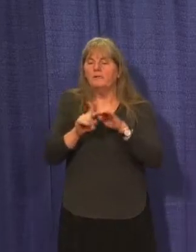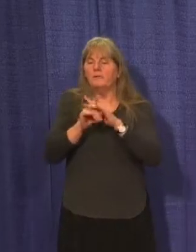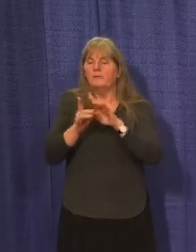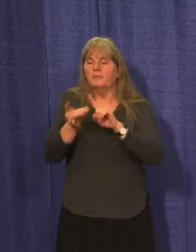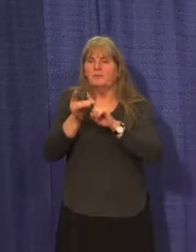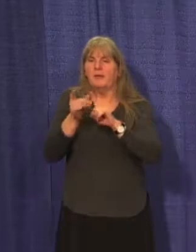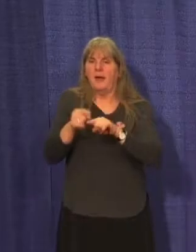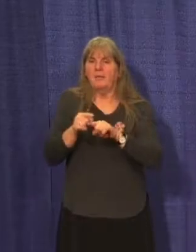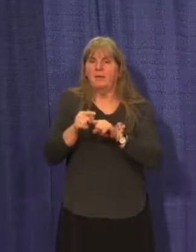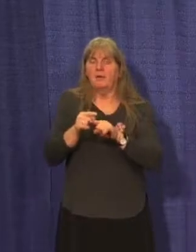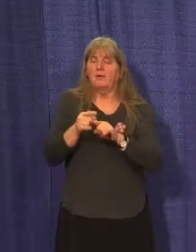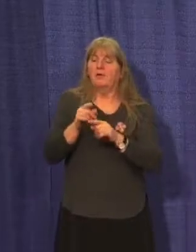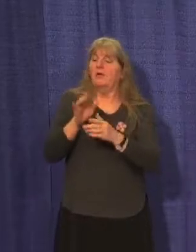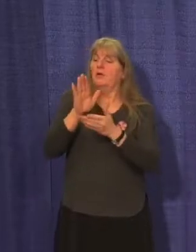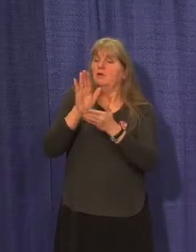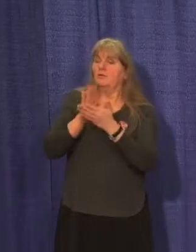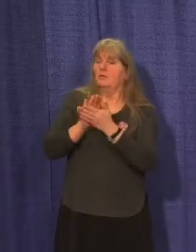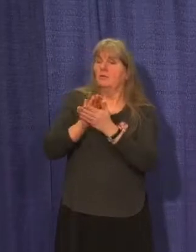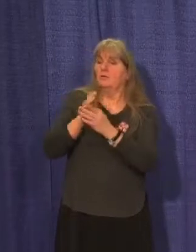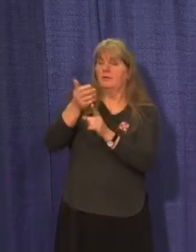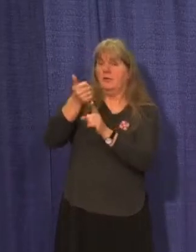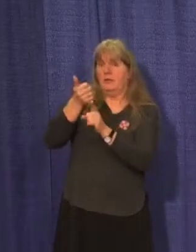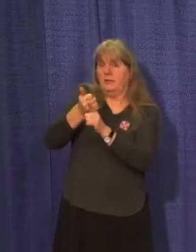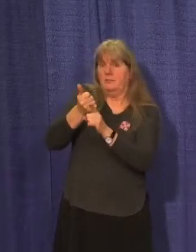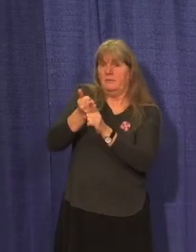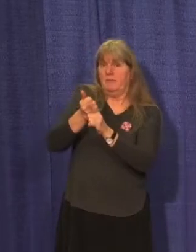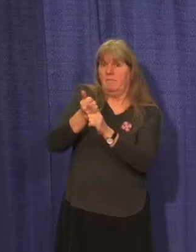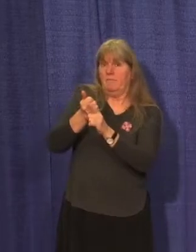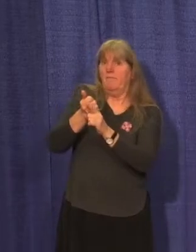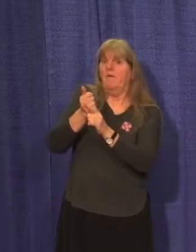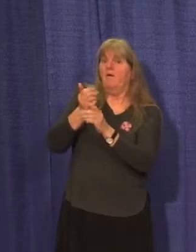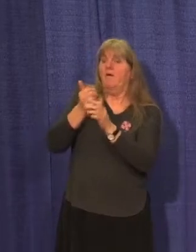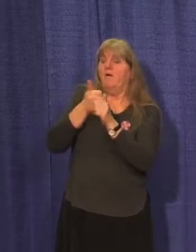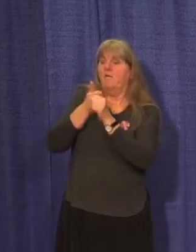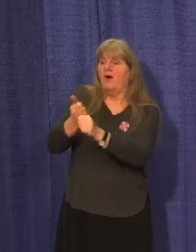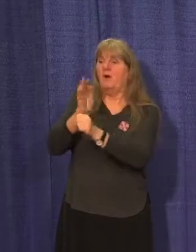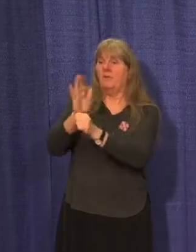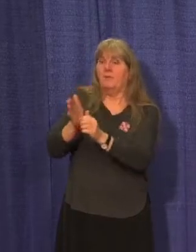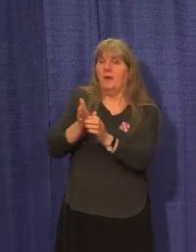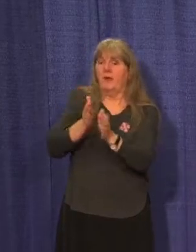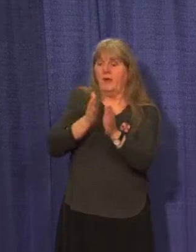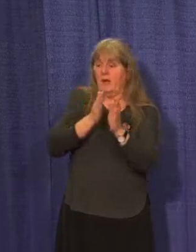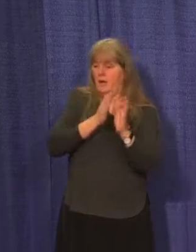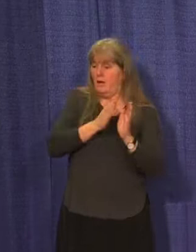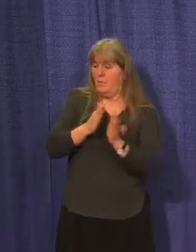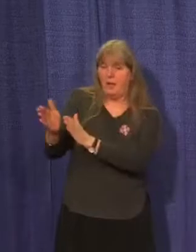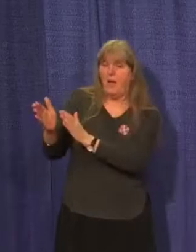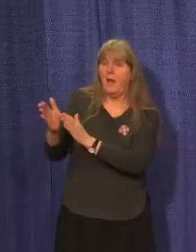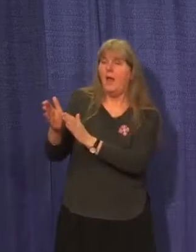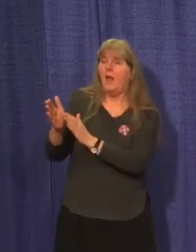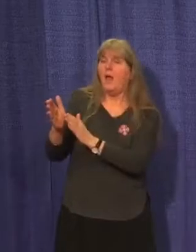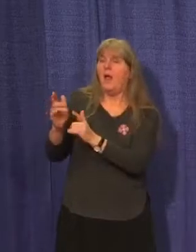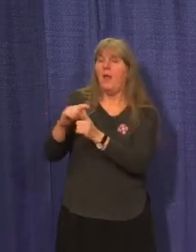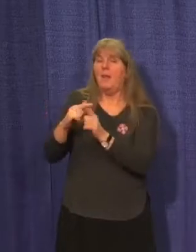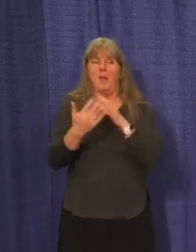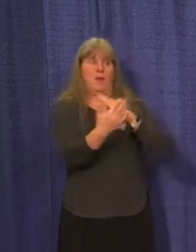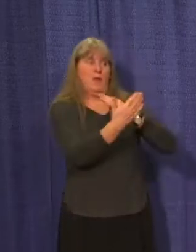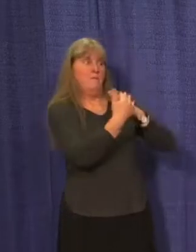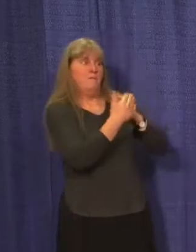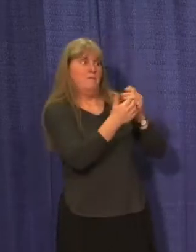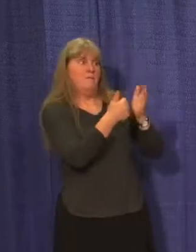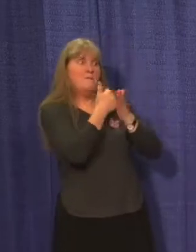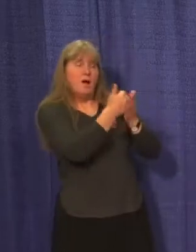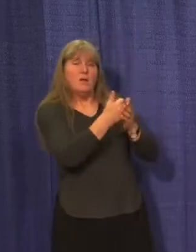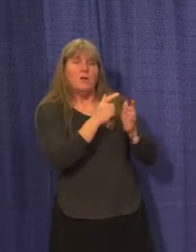following their own operational guidelines and then consulting with who from there and are there laid out guidelines that are